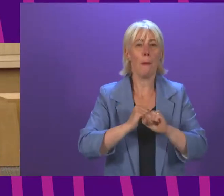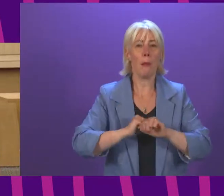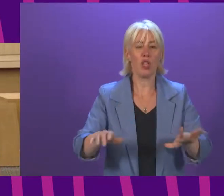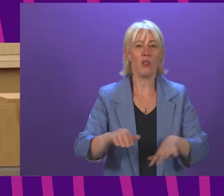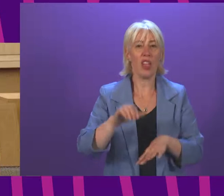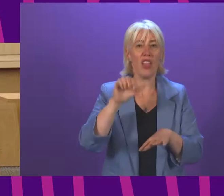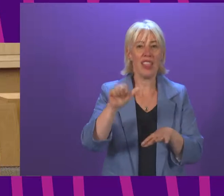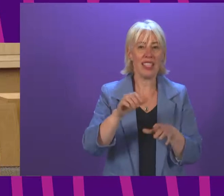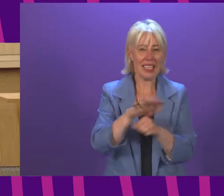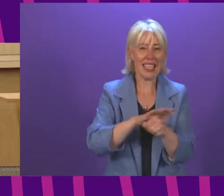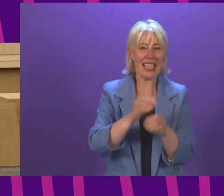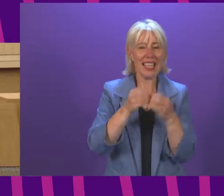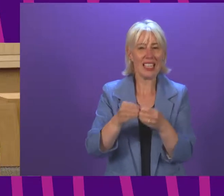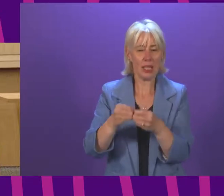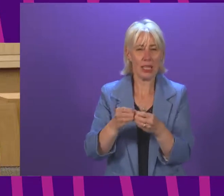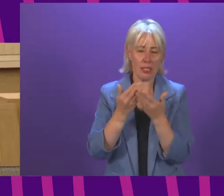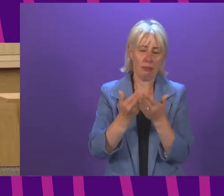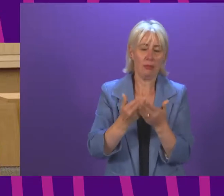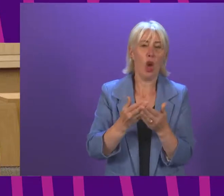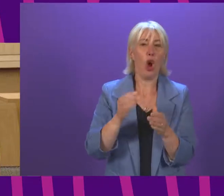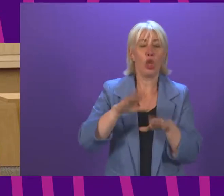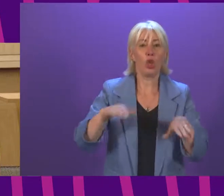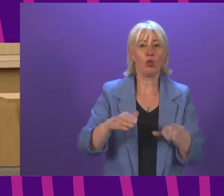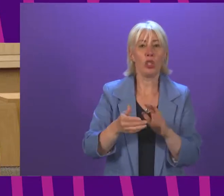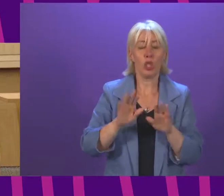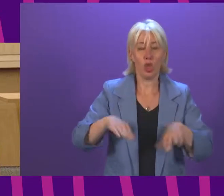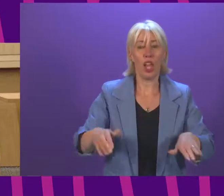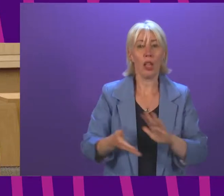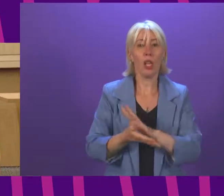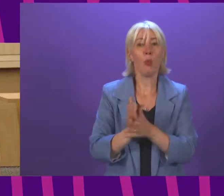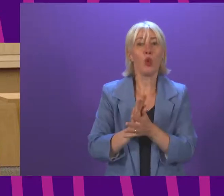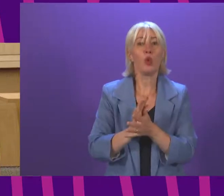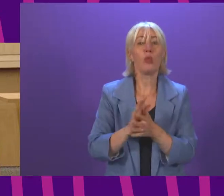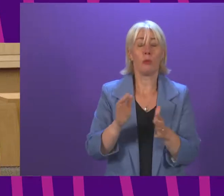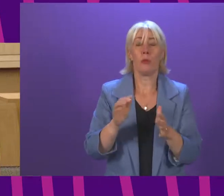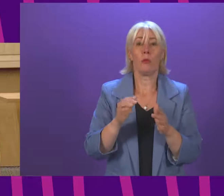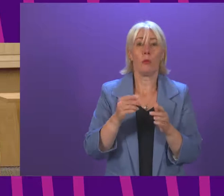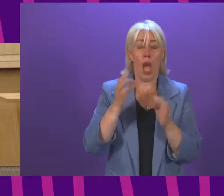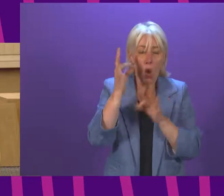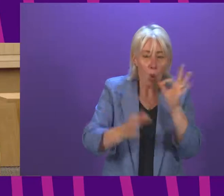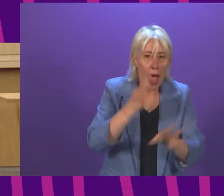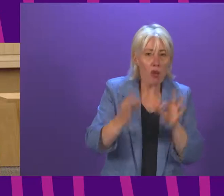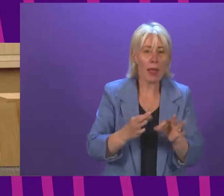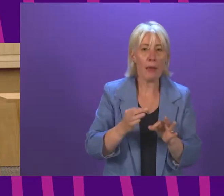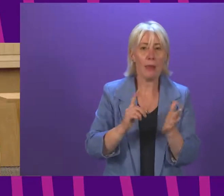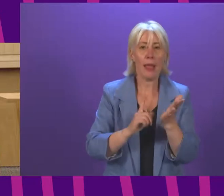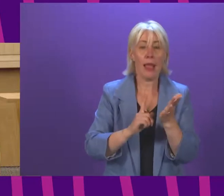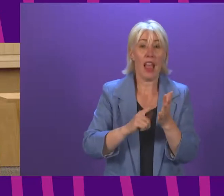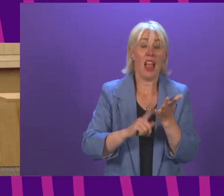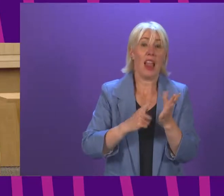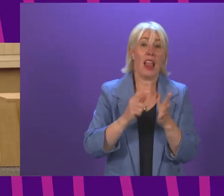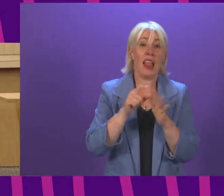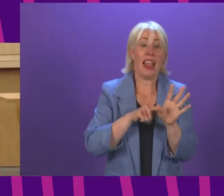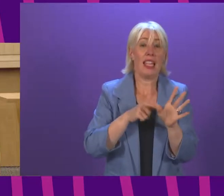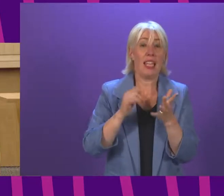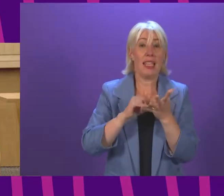case study findings by the Scottish Child Abuse Inquiry, in which the Chair, Lady Smith, criticised the Scottish Government for a woeful and wholly avoidable delay in